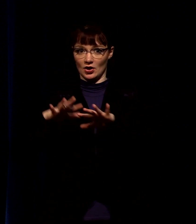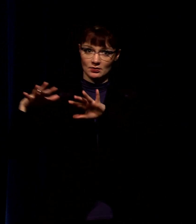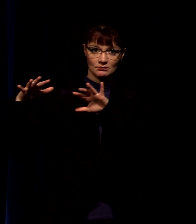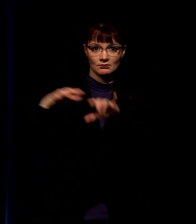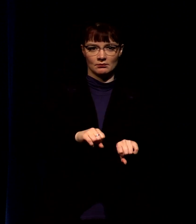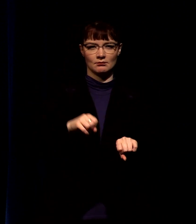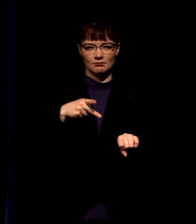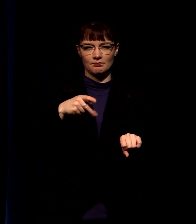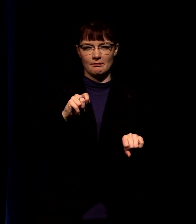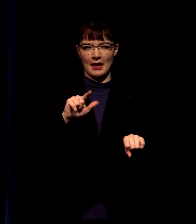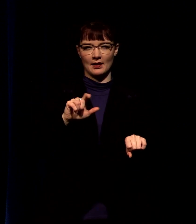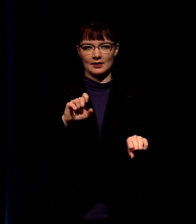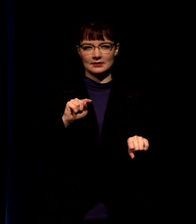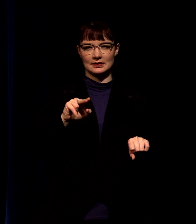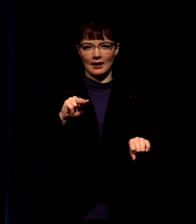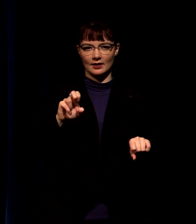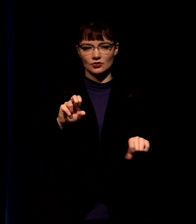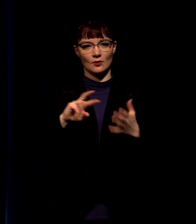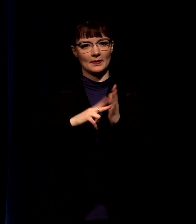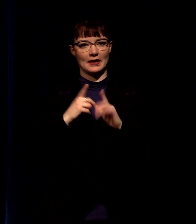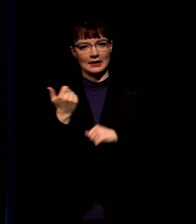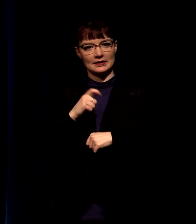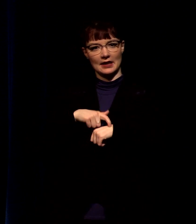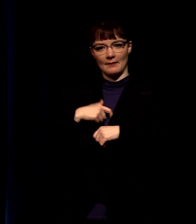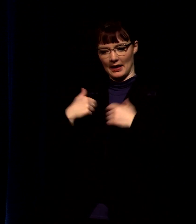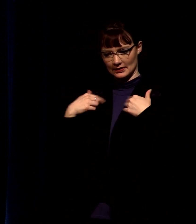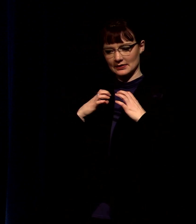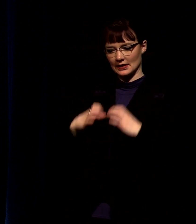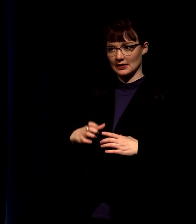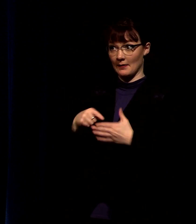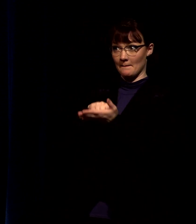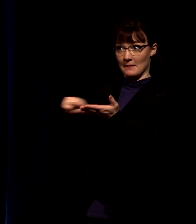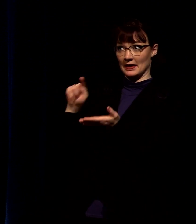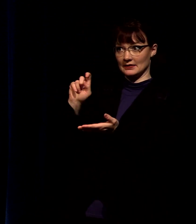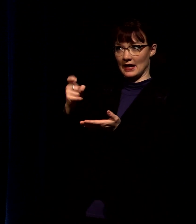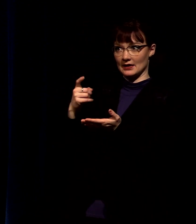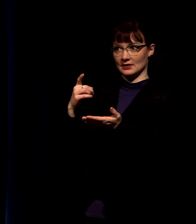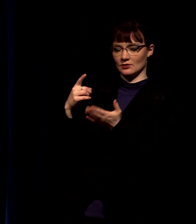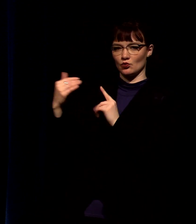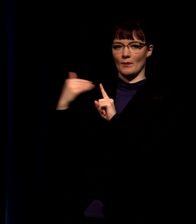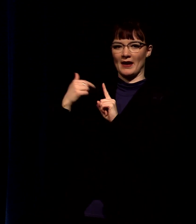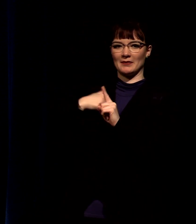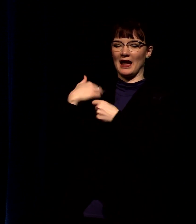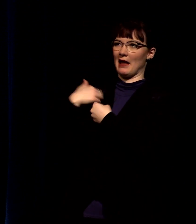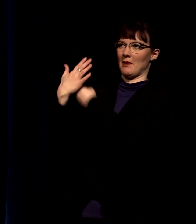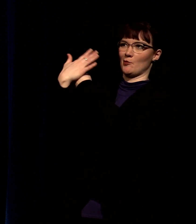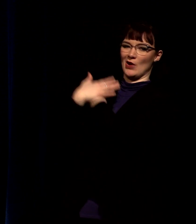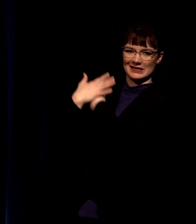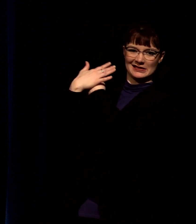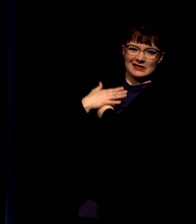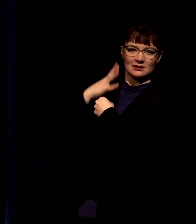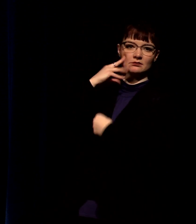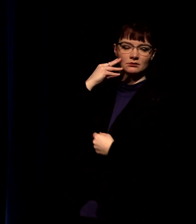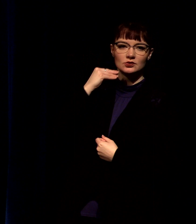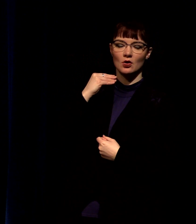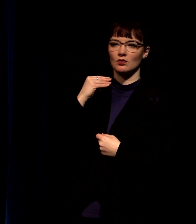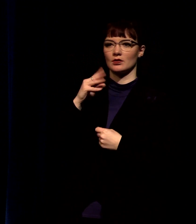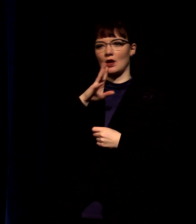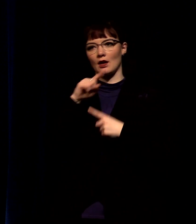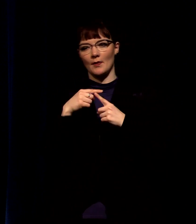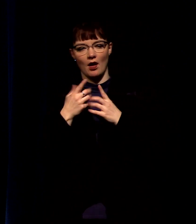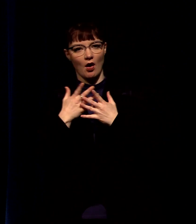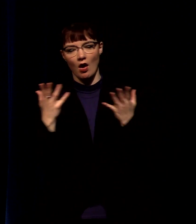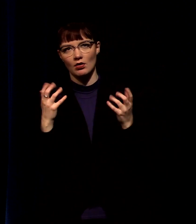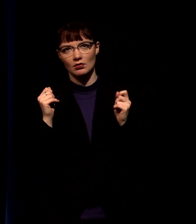and every time you paid taxes it was a reminder that you weren't oppressed people and so there's this difficulty there and they were talking about it all the time there was